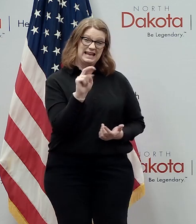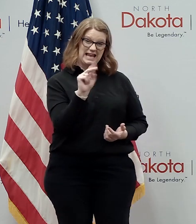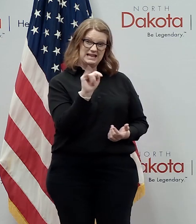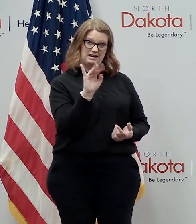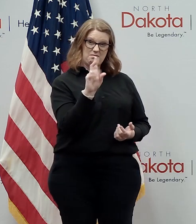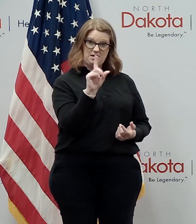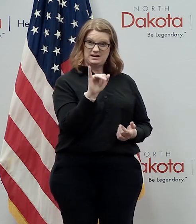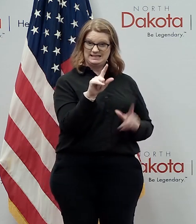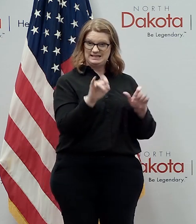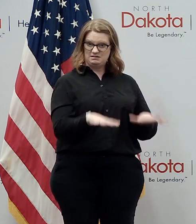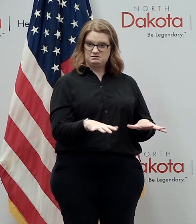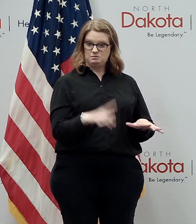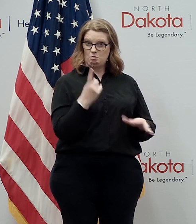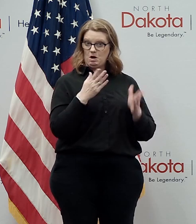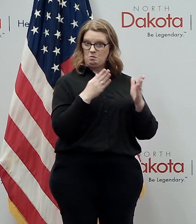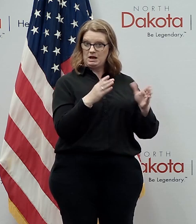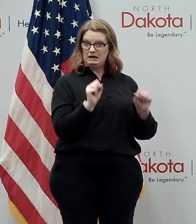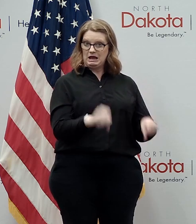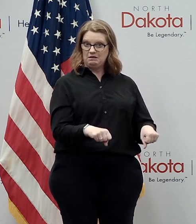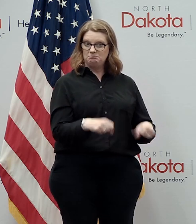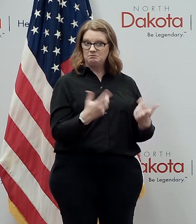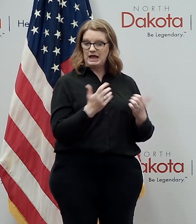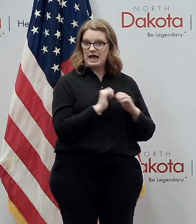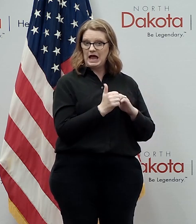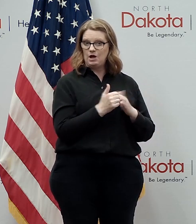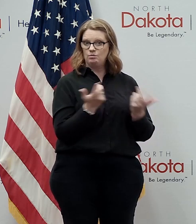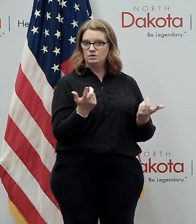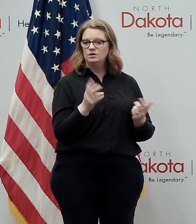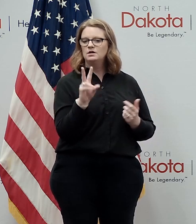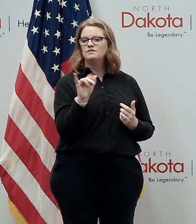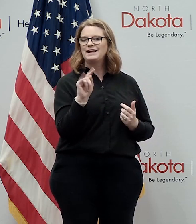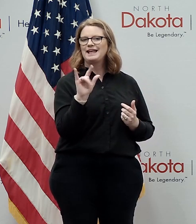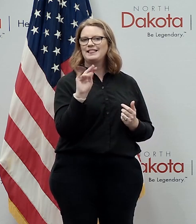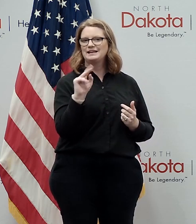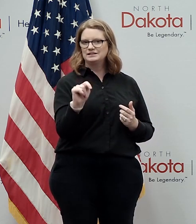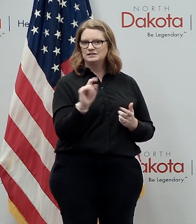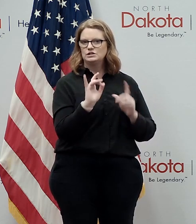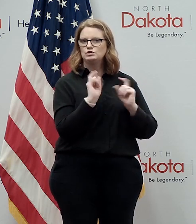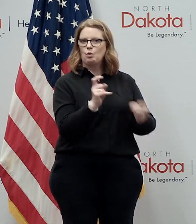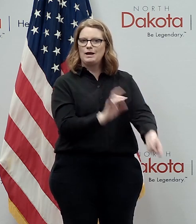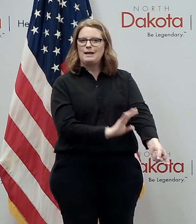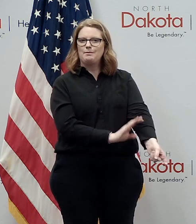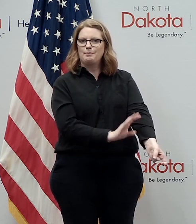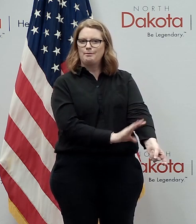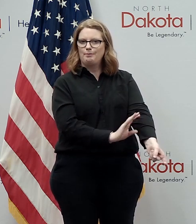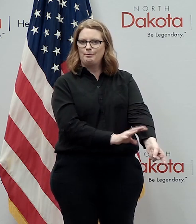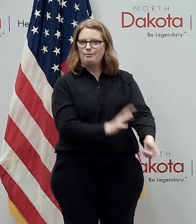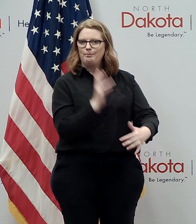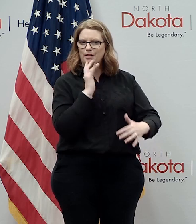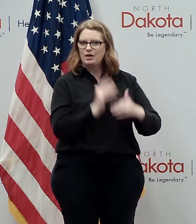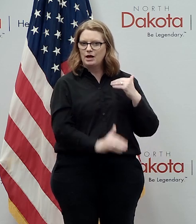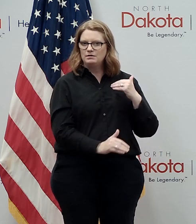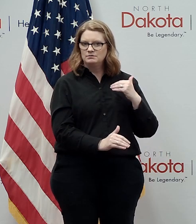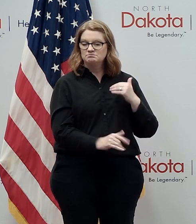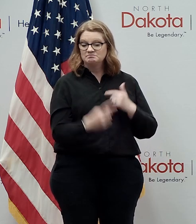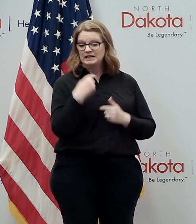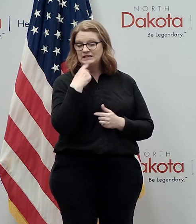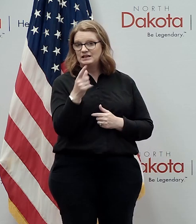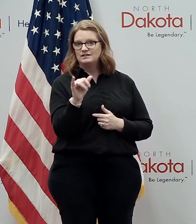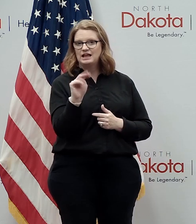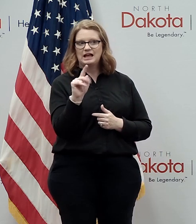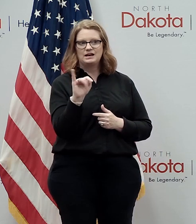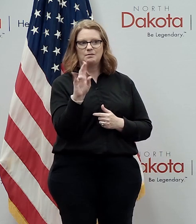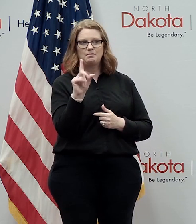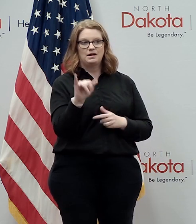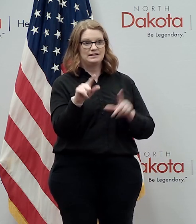test well one way you get an antibody test now is go to vitalant donate blood and they will give you the result of your antibody test